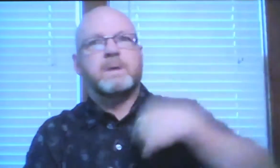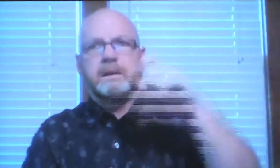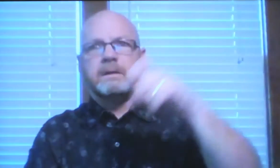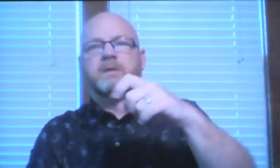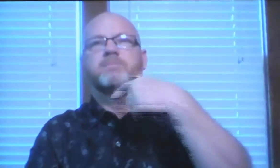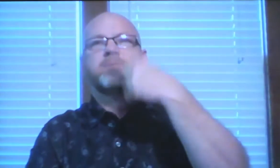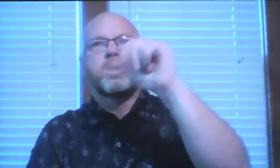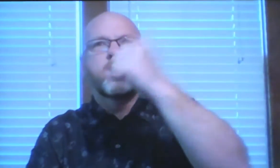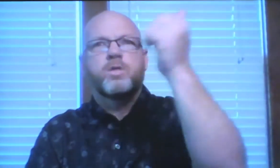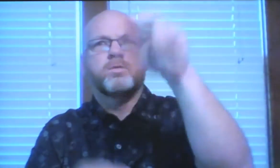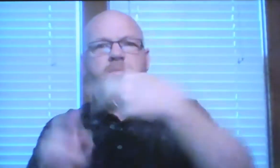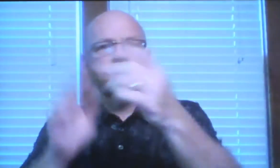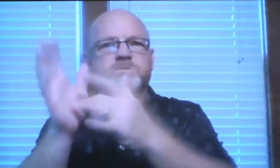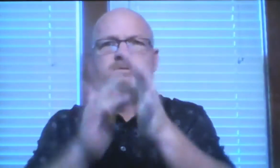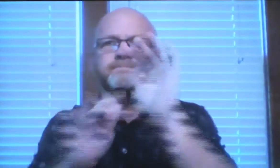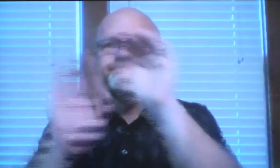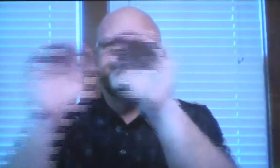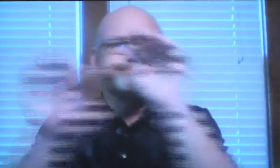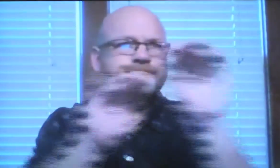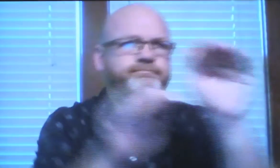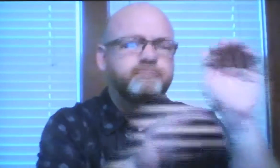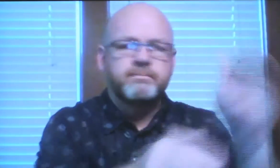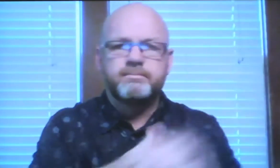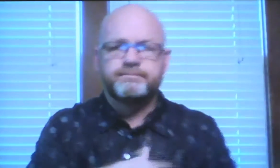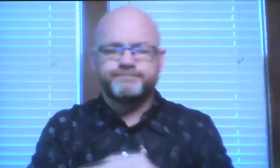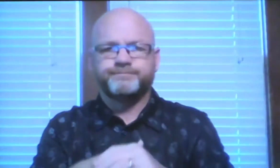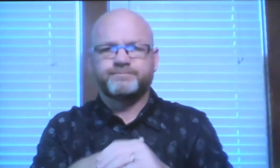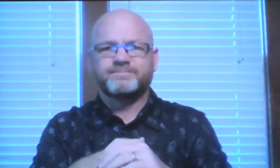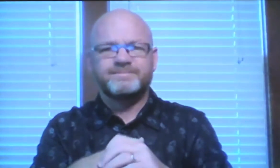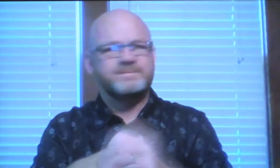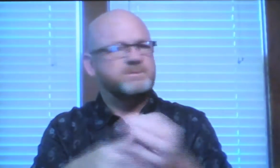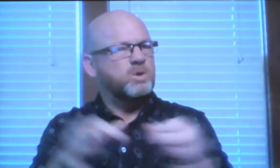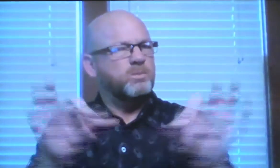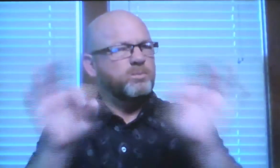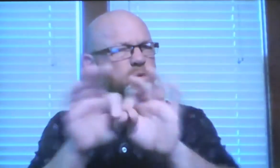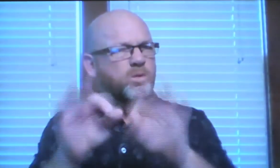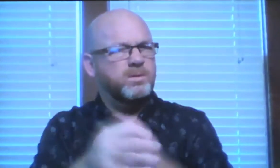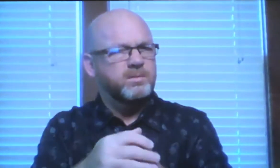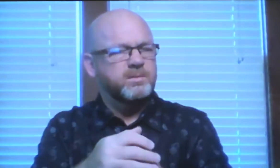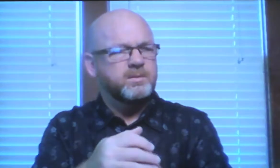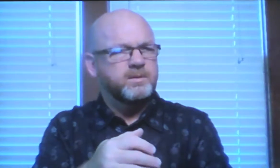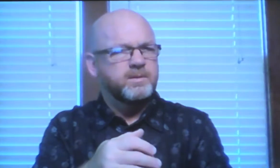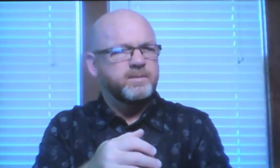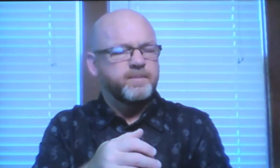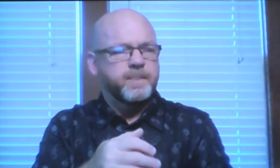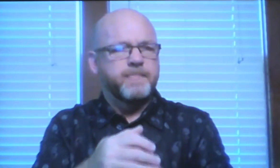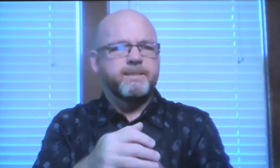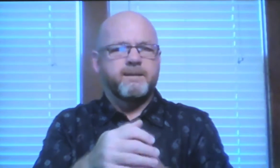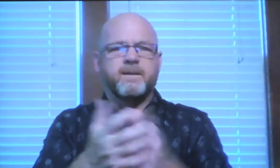Yes, I do need to serve God. I do need to serve other people. need to be concerned for them. That's so important.